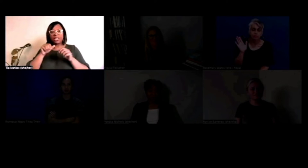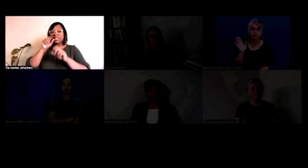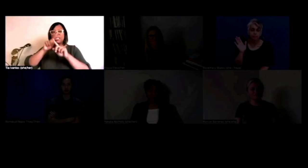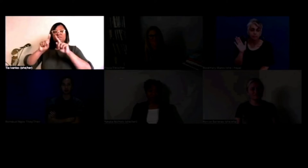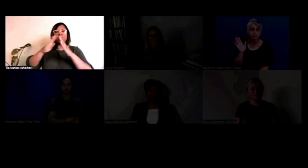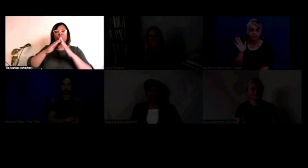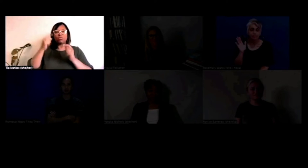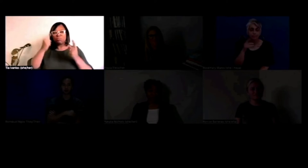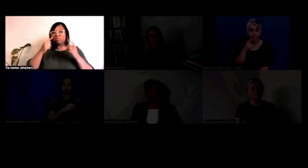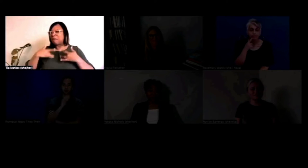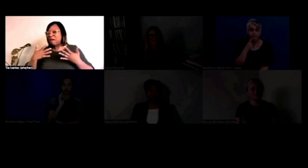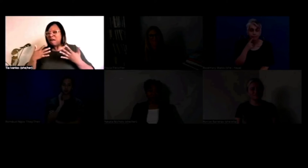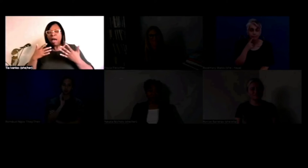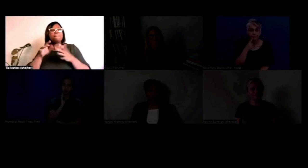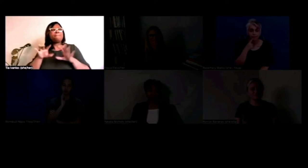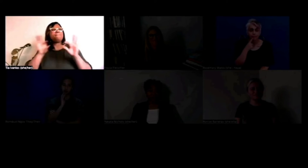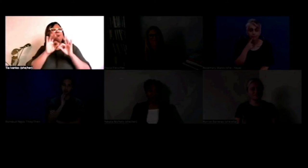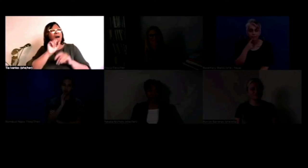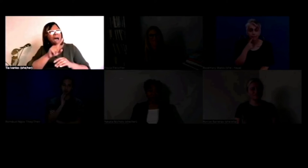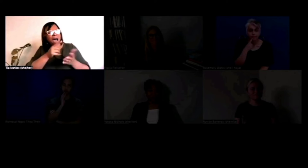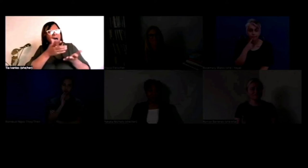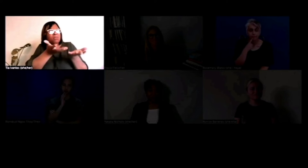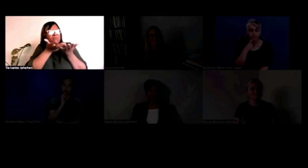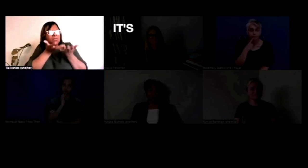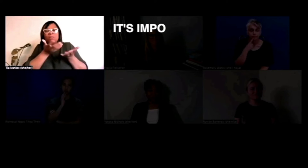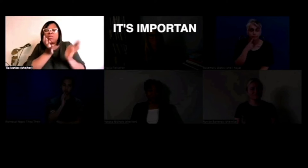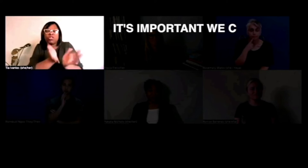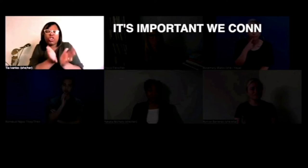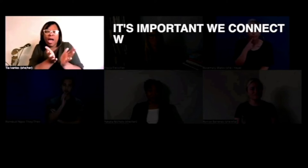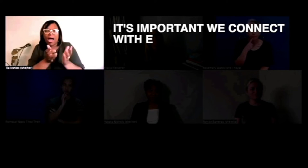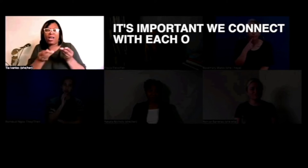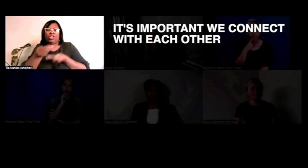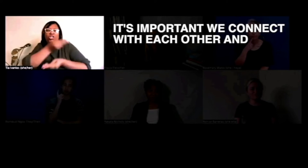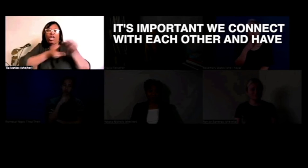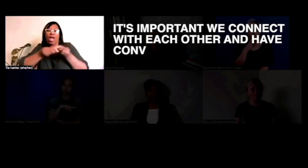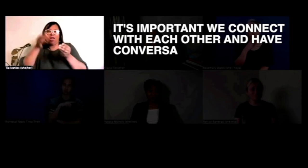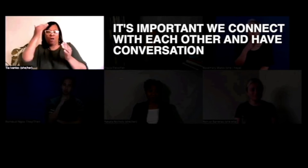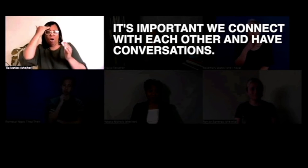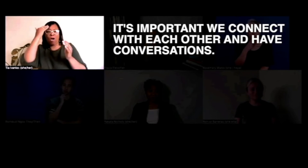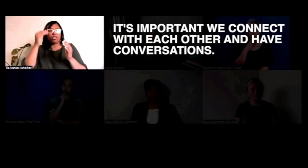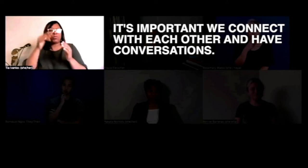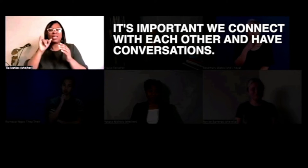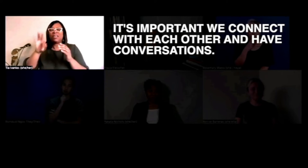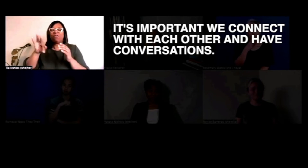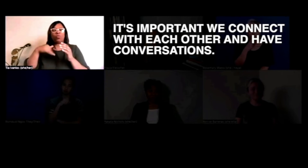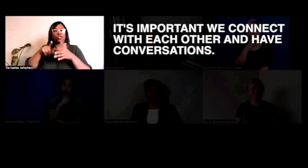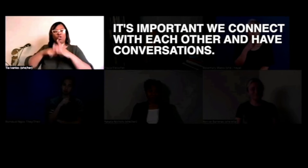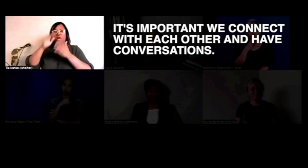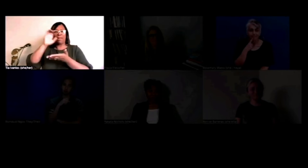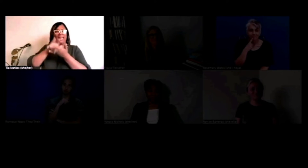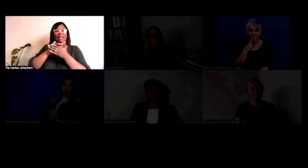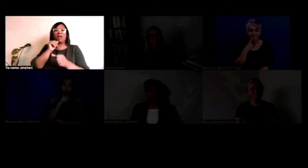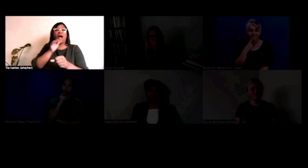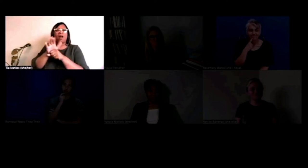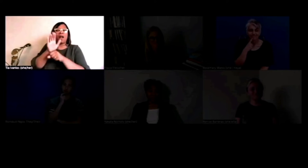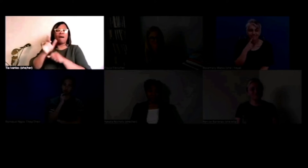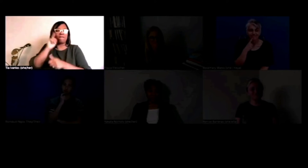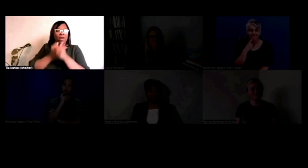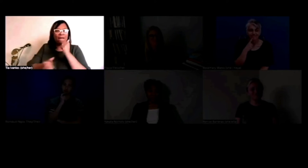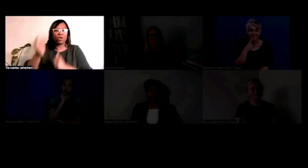You know, many different communities are wondering what's going on. It's important that we connect with each other and have conversations. You know, we don't want to fall into